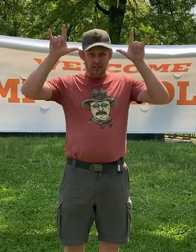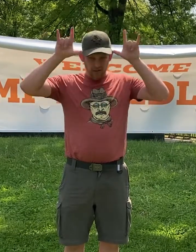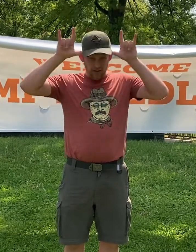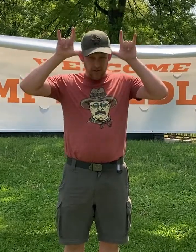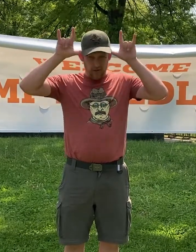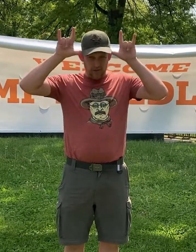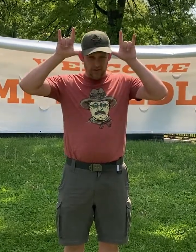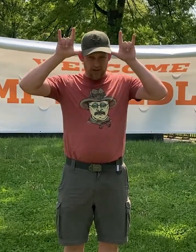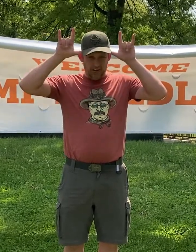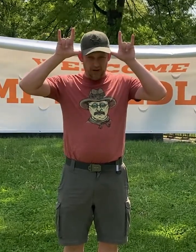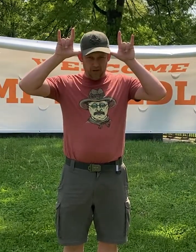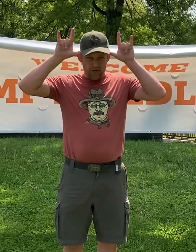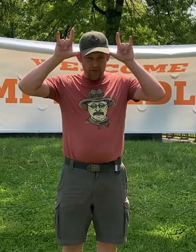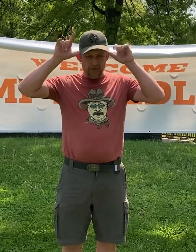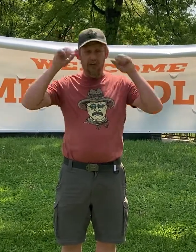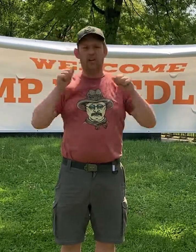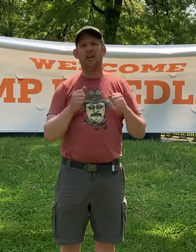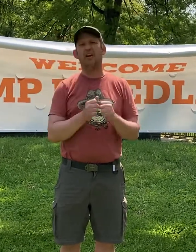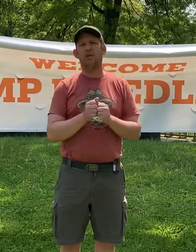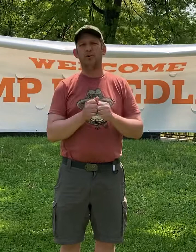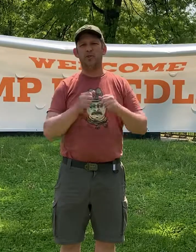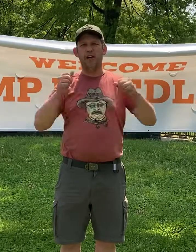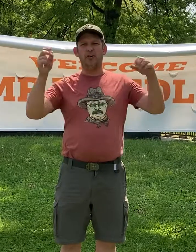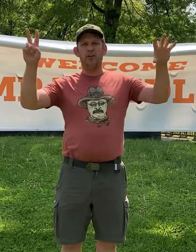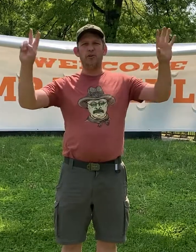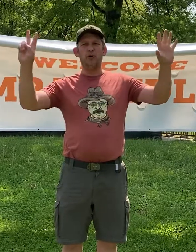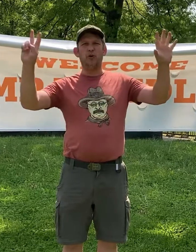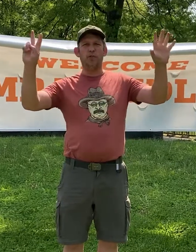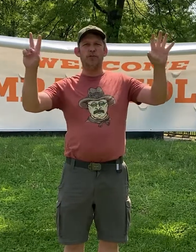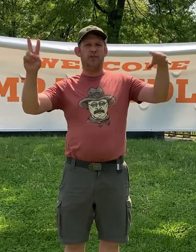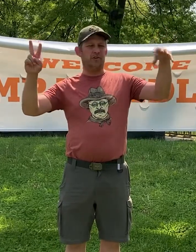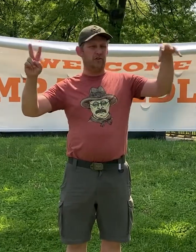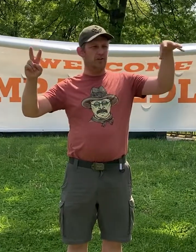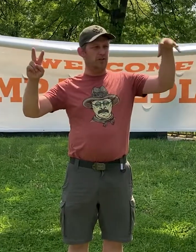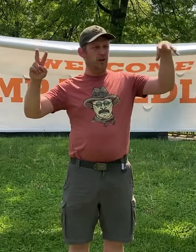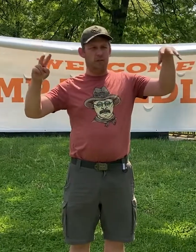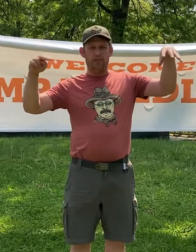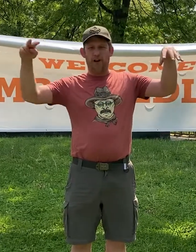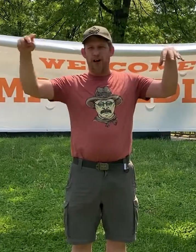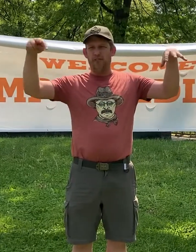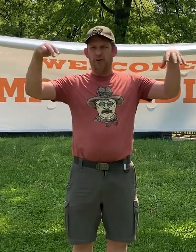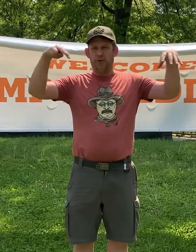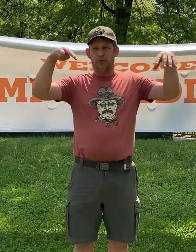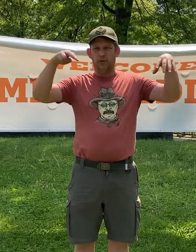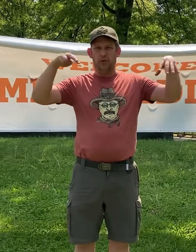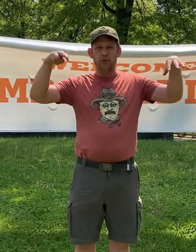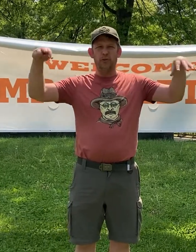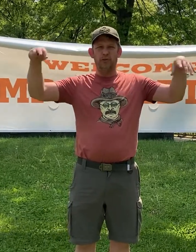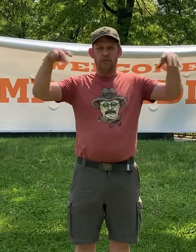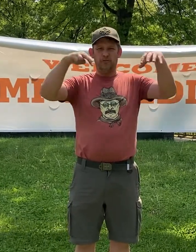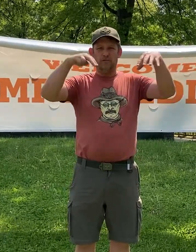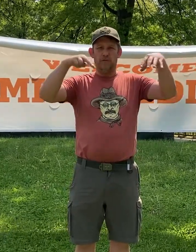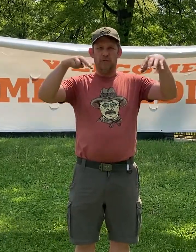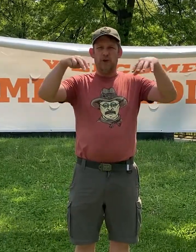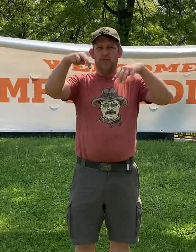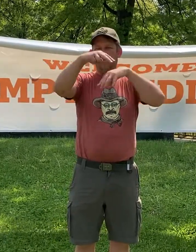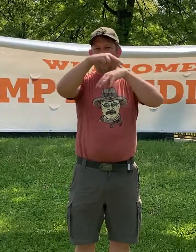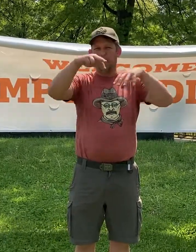the horns of an animal. And then number seven, two groups of visitors, a group of five and a group of two, being respectful of others